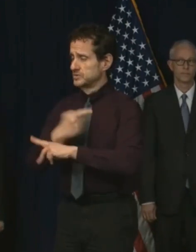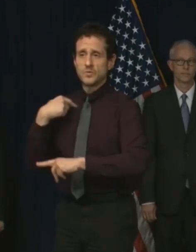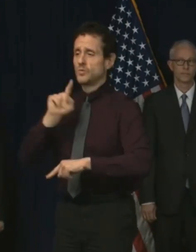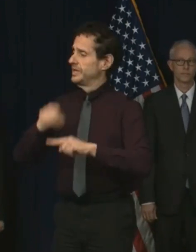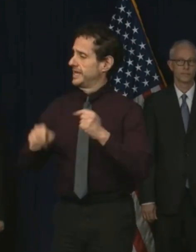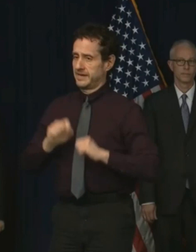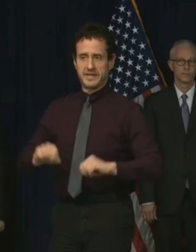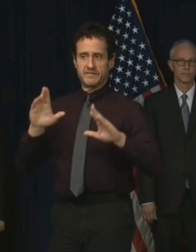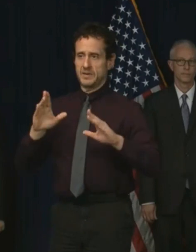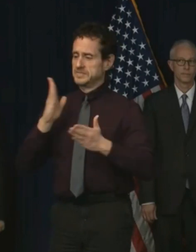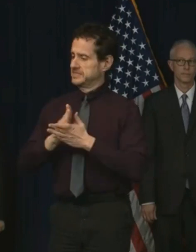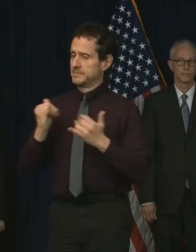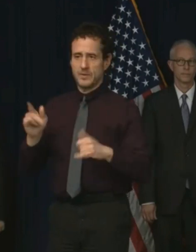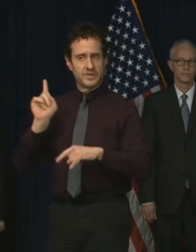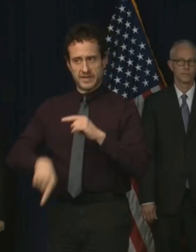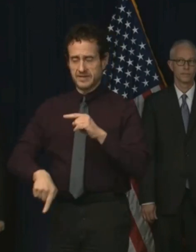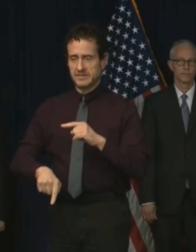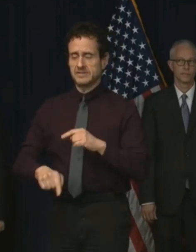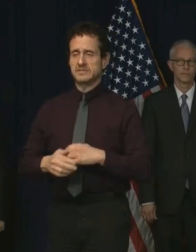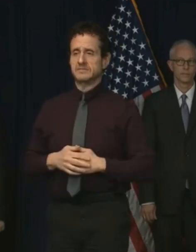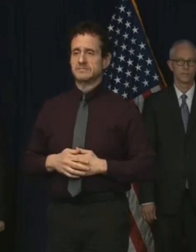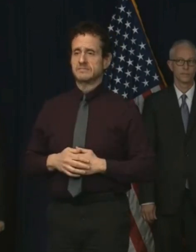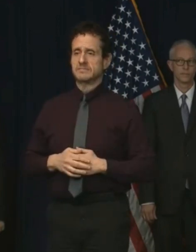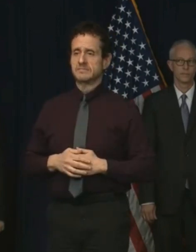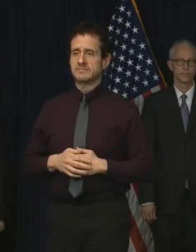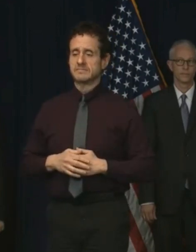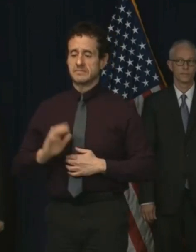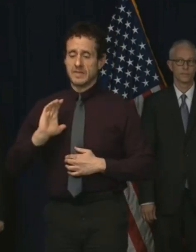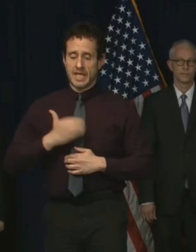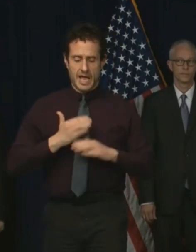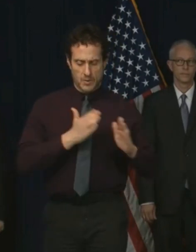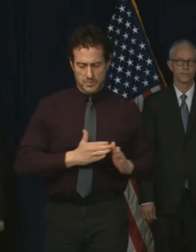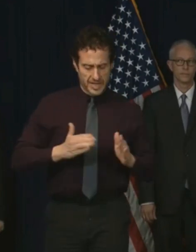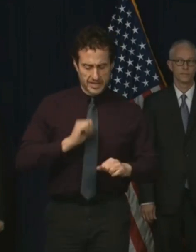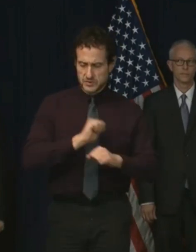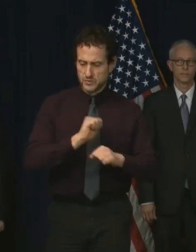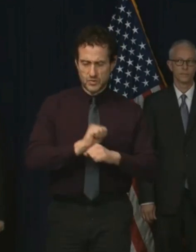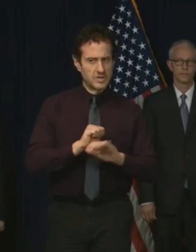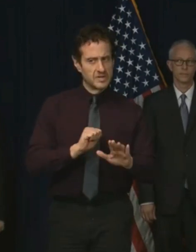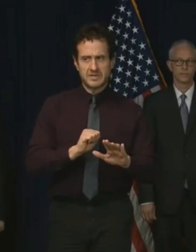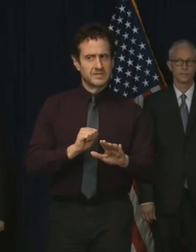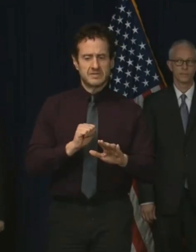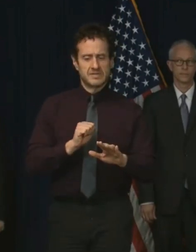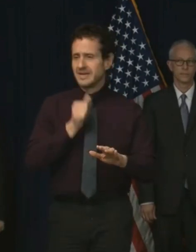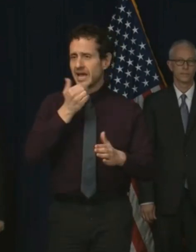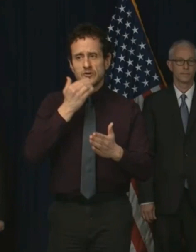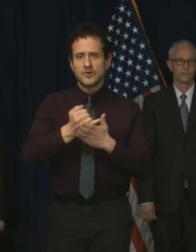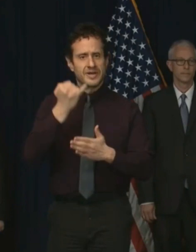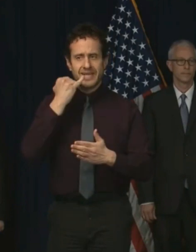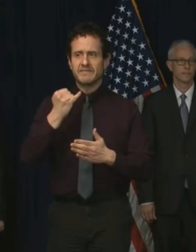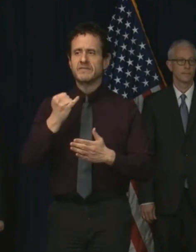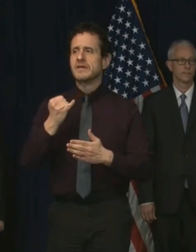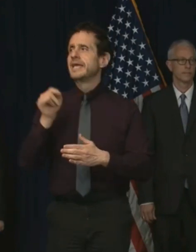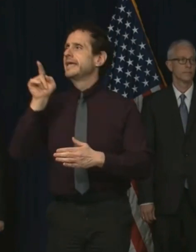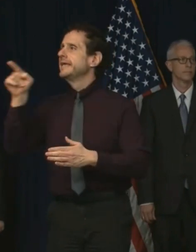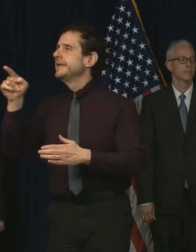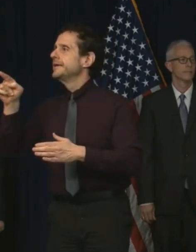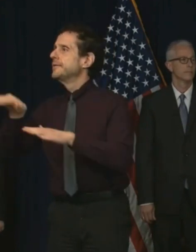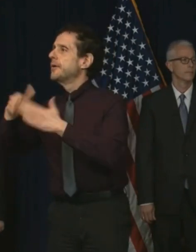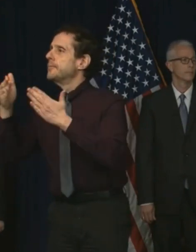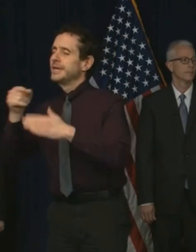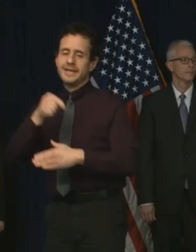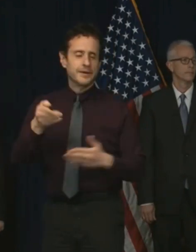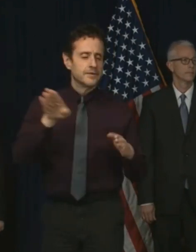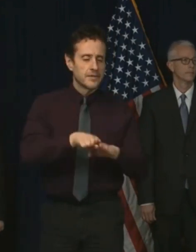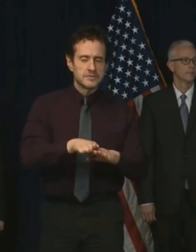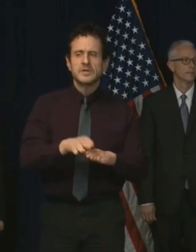I'll remind everyone that these interventions don't work if they're piecemeal across the state. It was only a few weeks back when